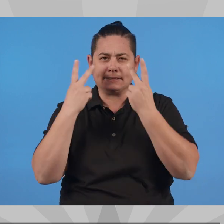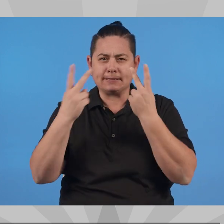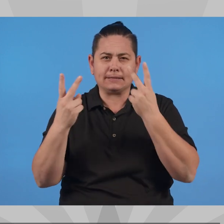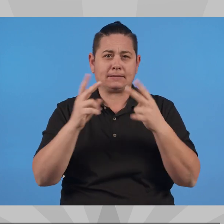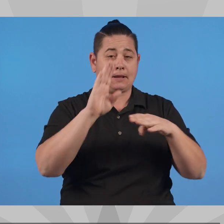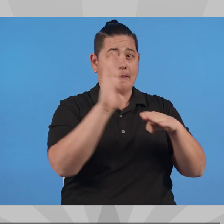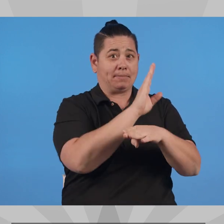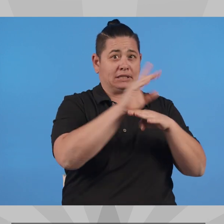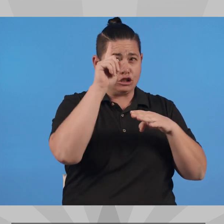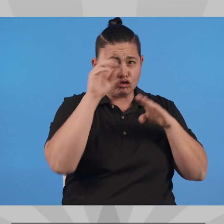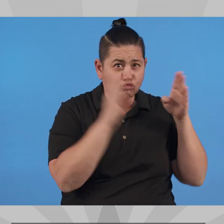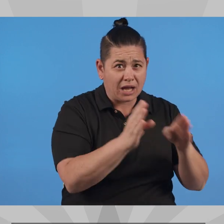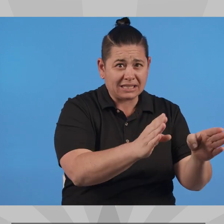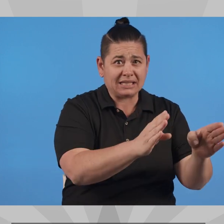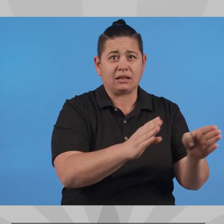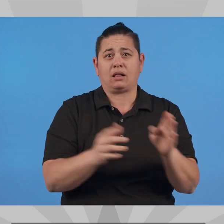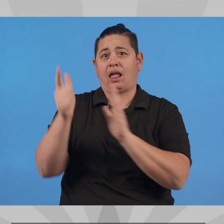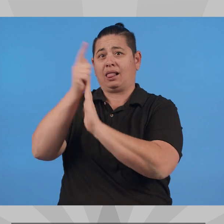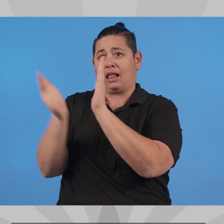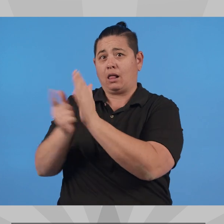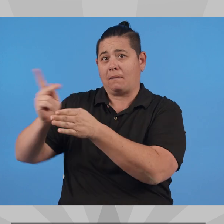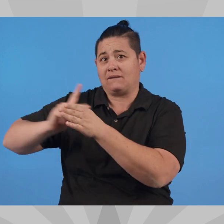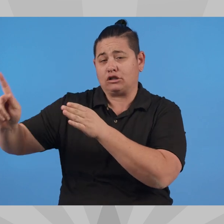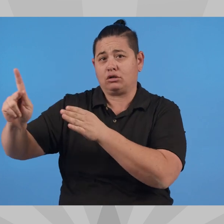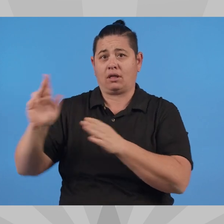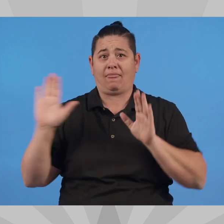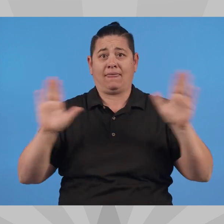impactful strategies of business and legal professionals.